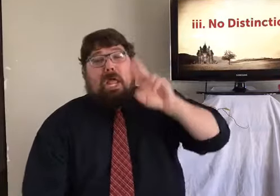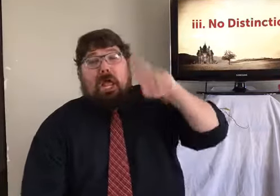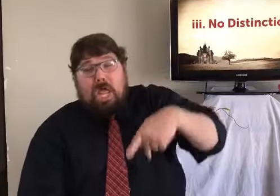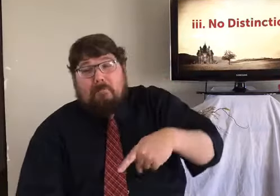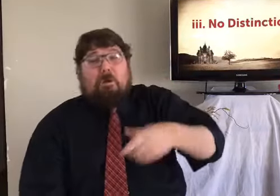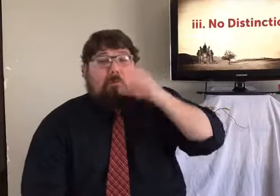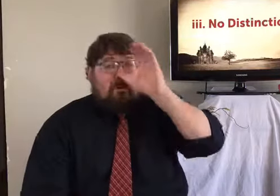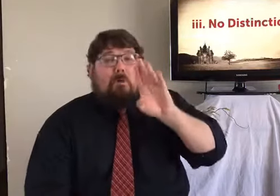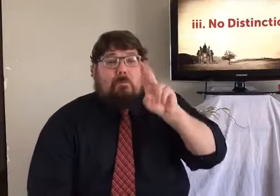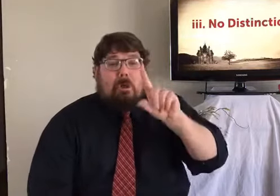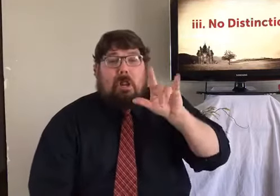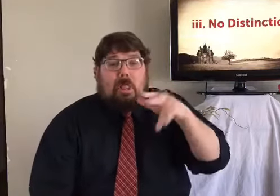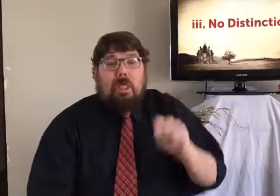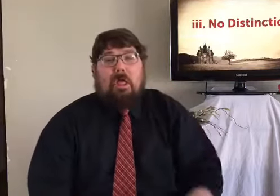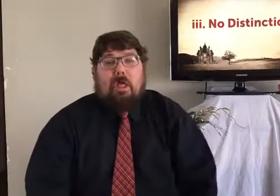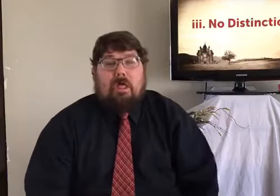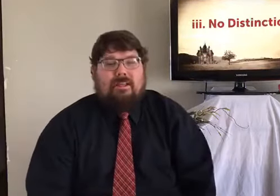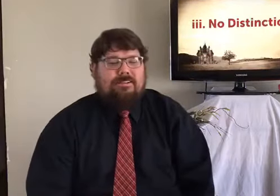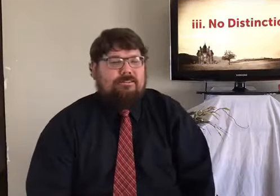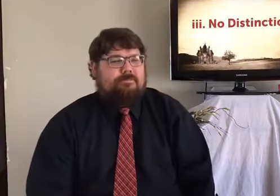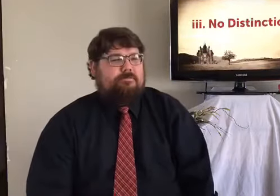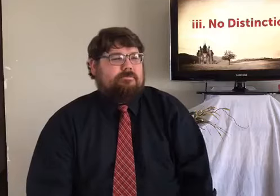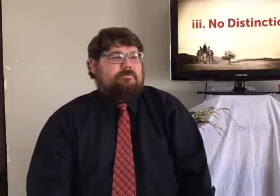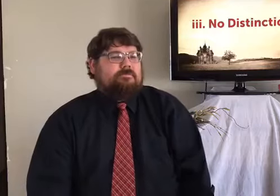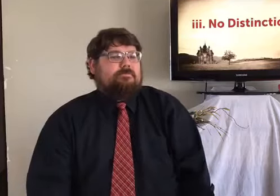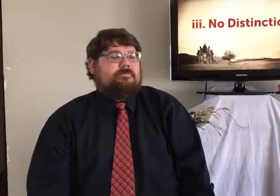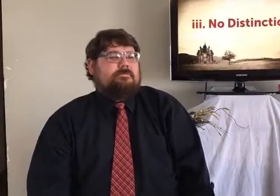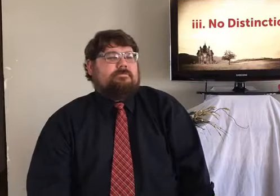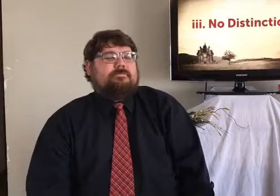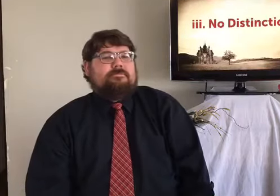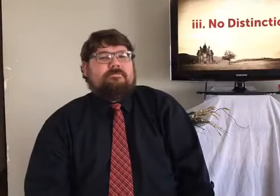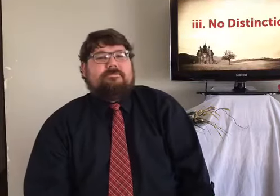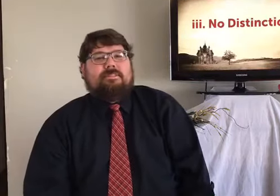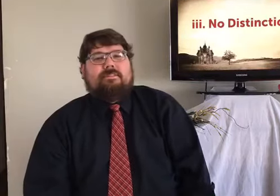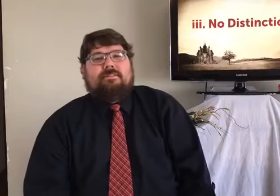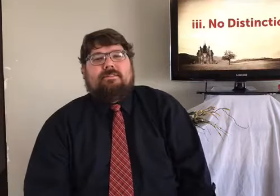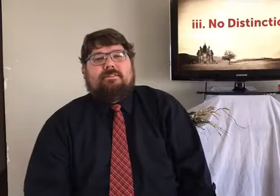You know, where it's funny and, you know, man up, drink Bud Light, whatever.